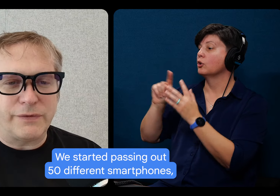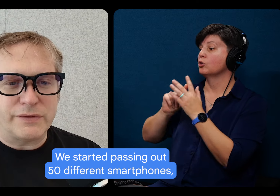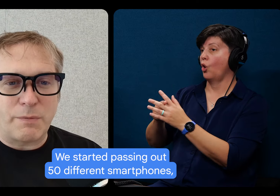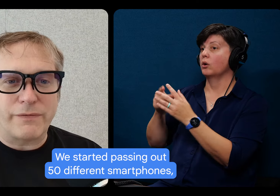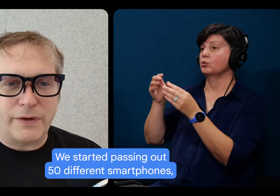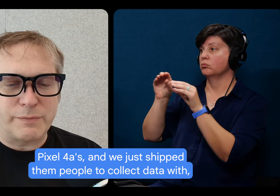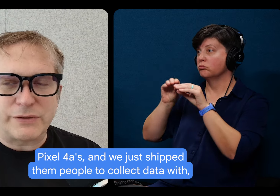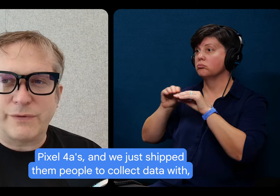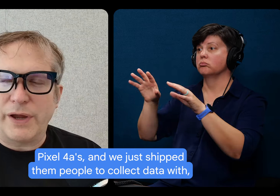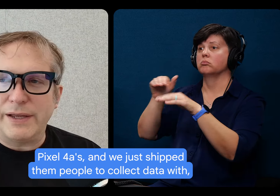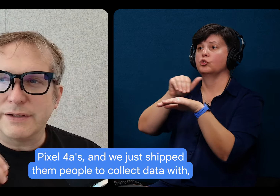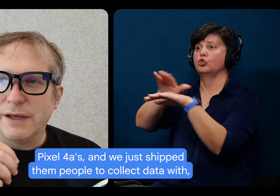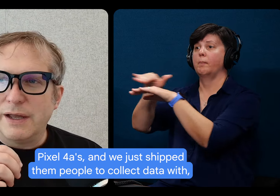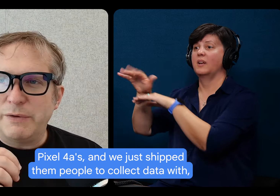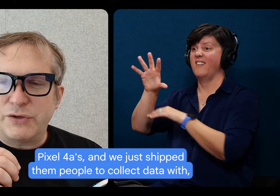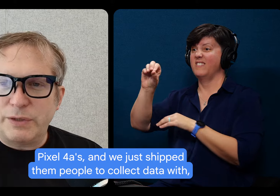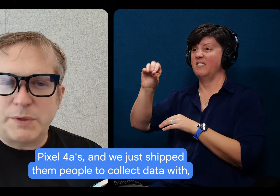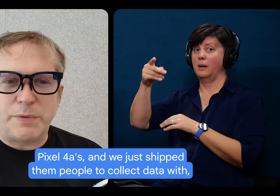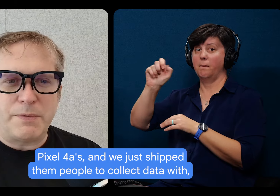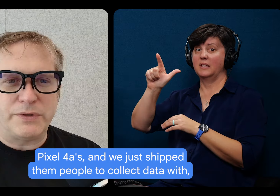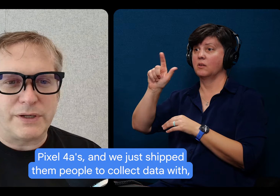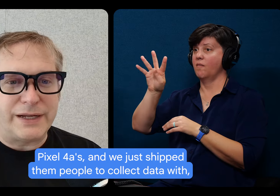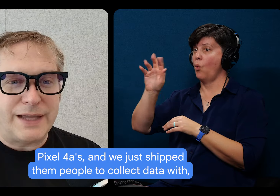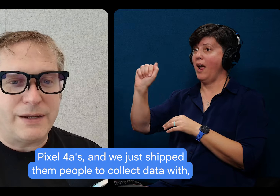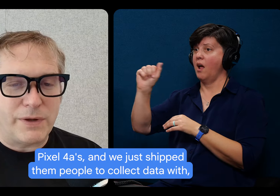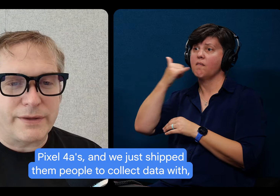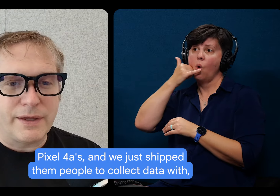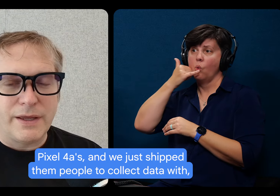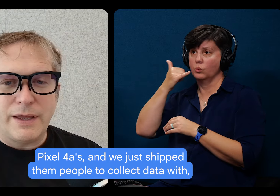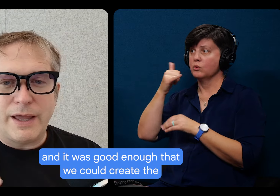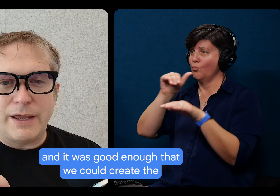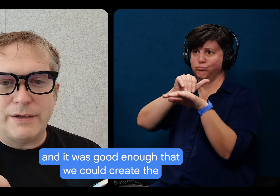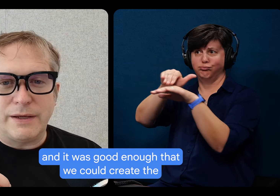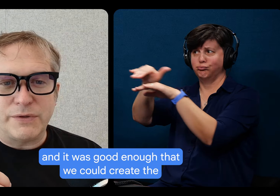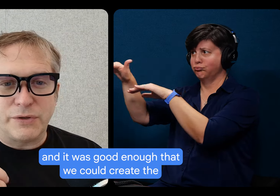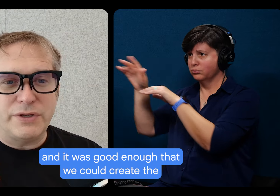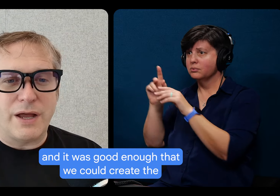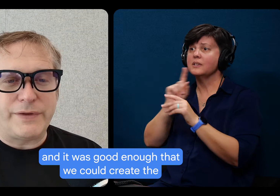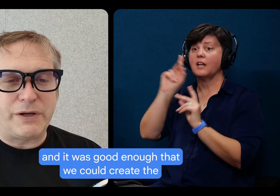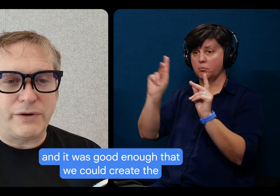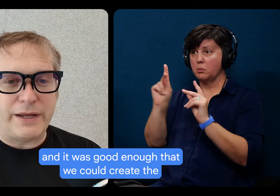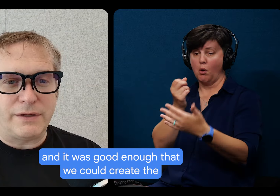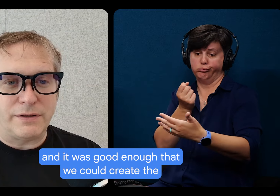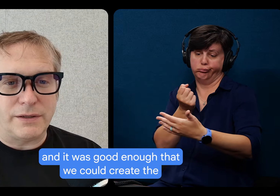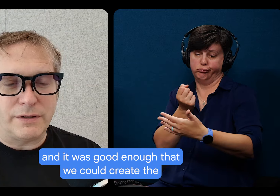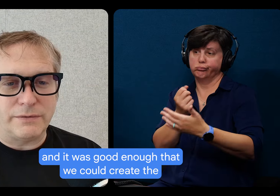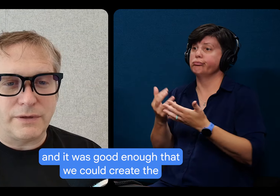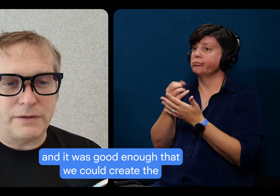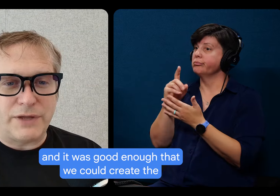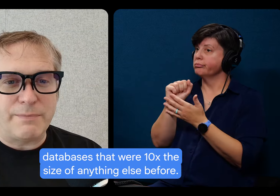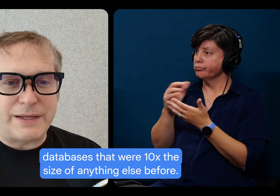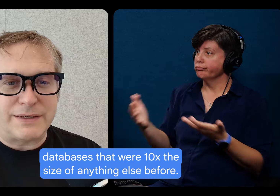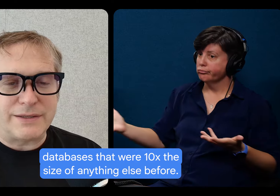different smartphones, pixel four As, and we just shipped them to people to collect data with. And it was good enough that we could create the,